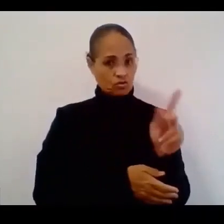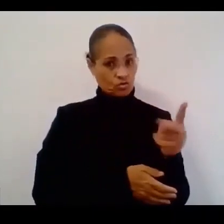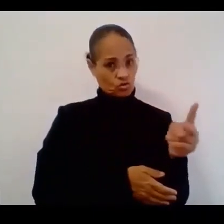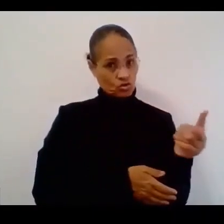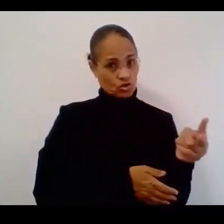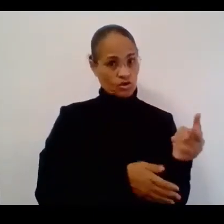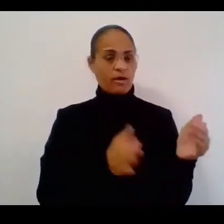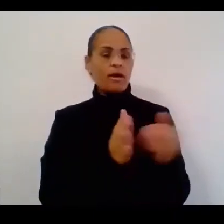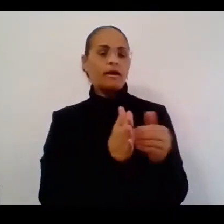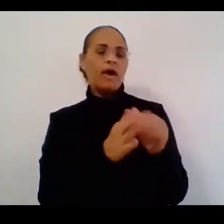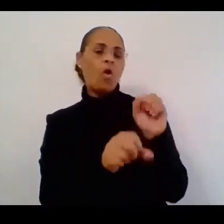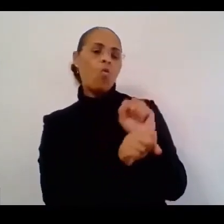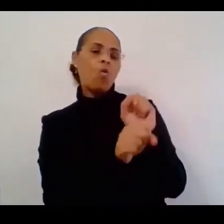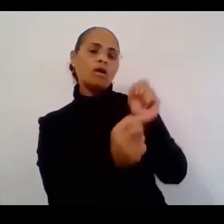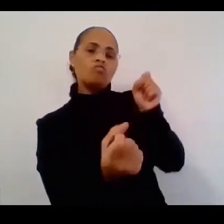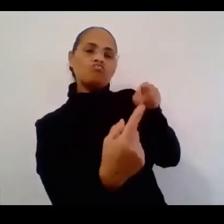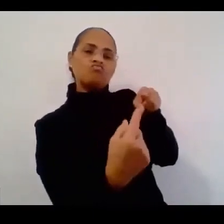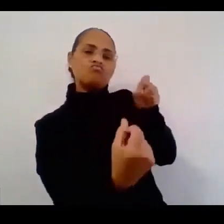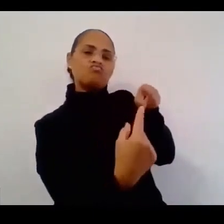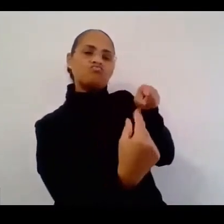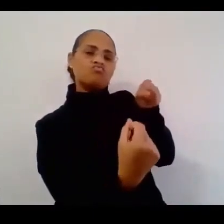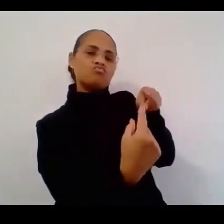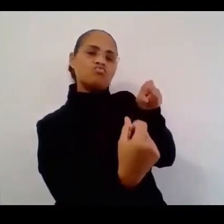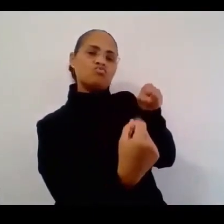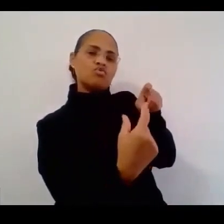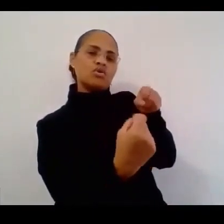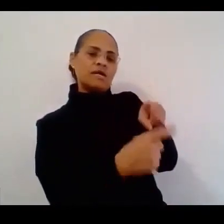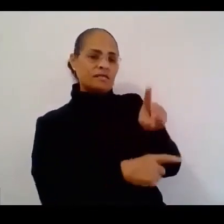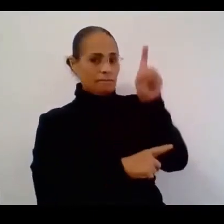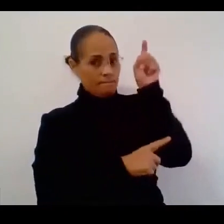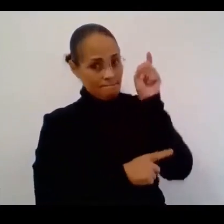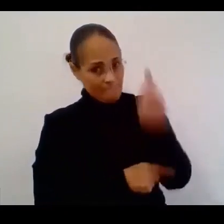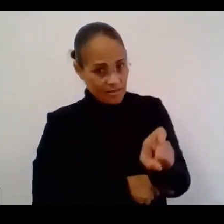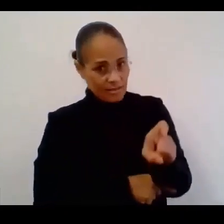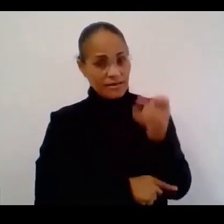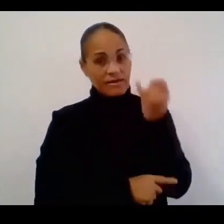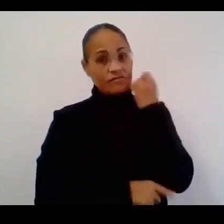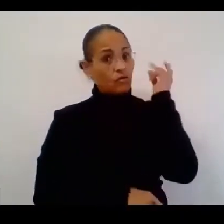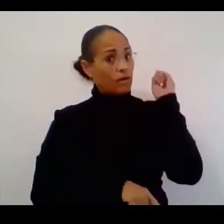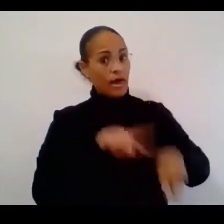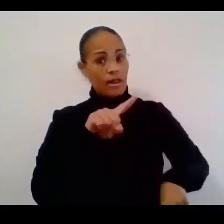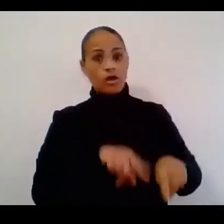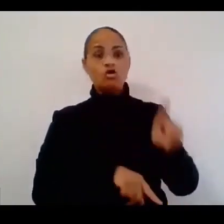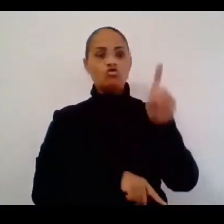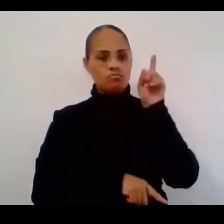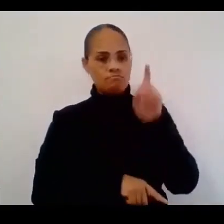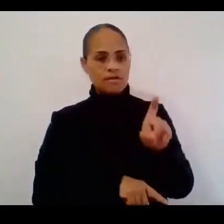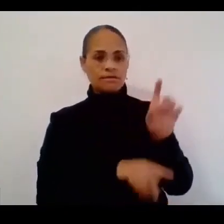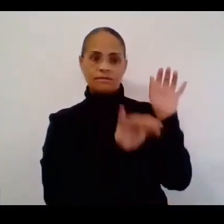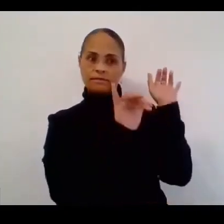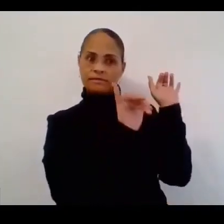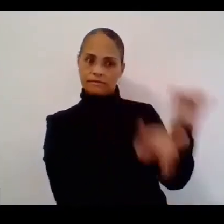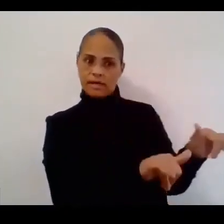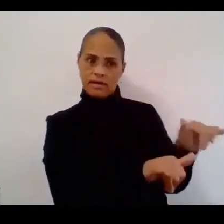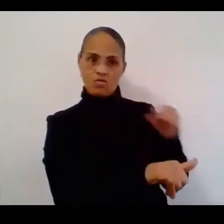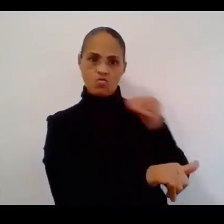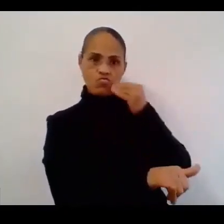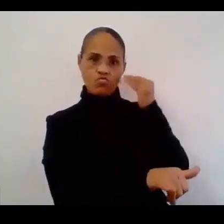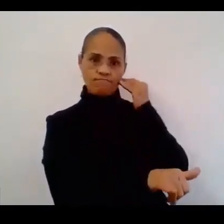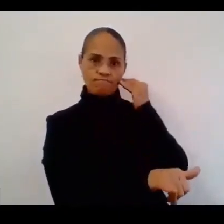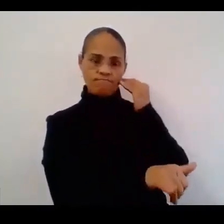Again, working from home is mandatory and if you cannot work from home, you must remain at home.